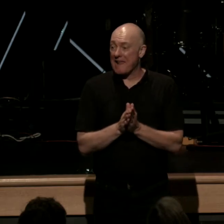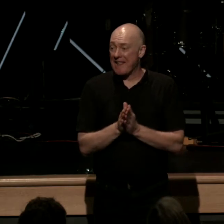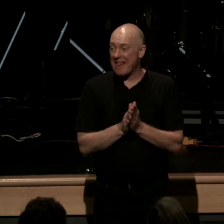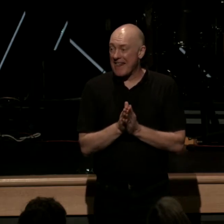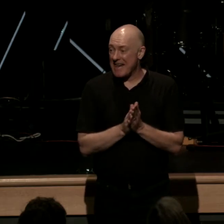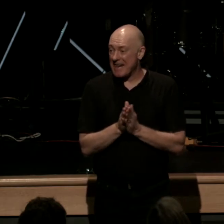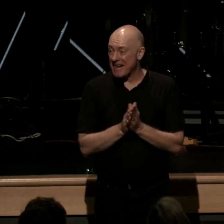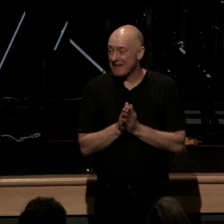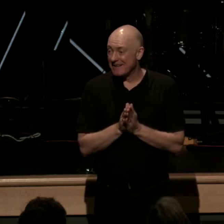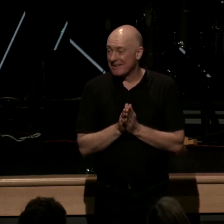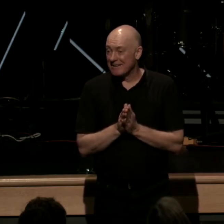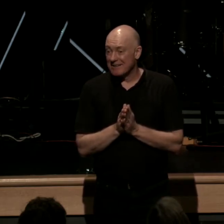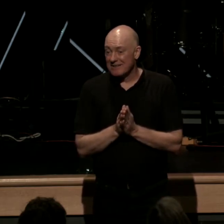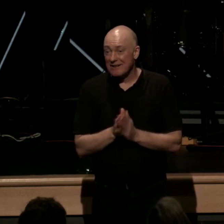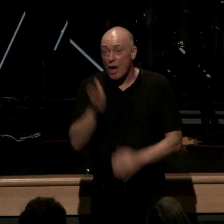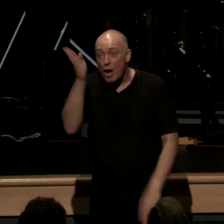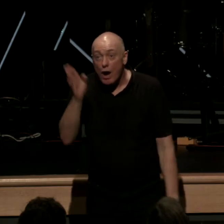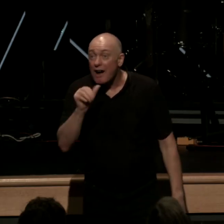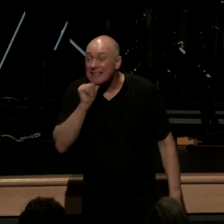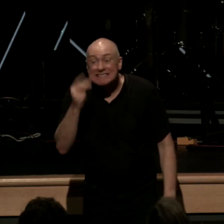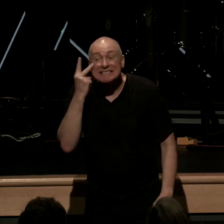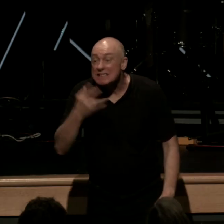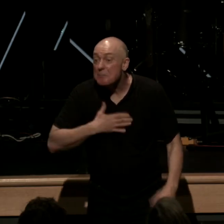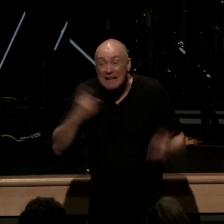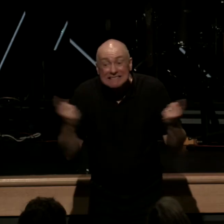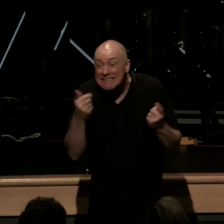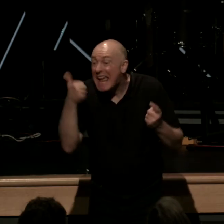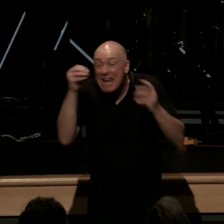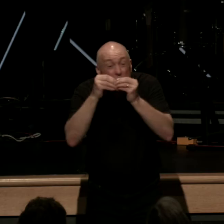God no longer sees my sin that's